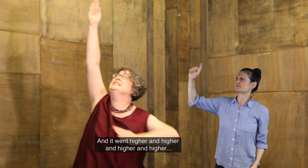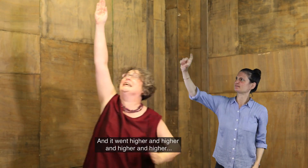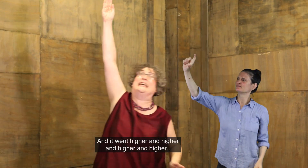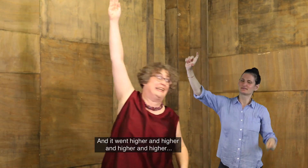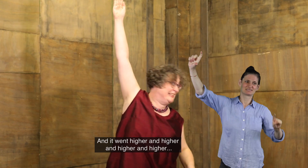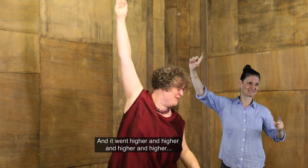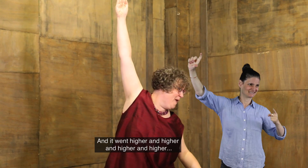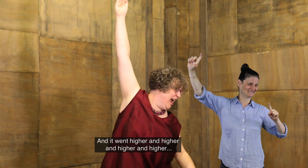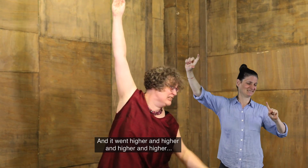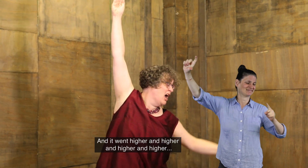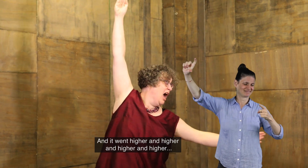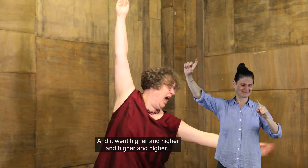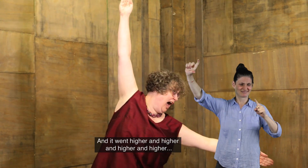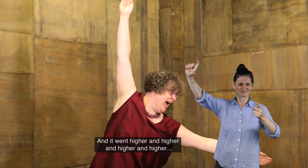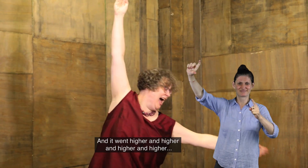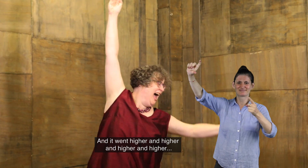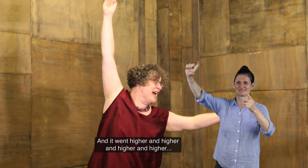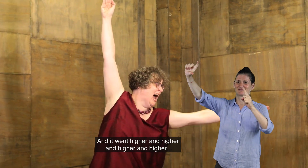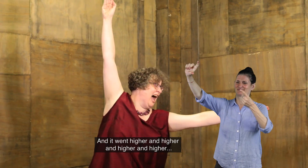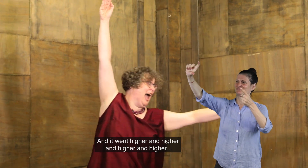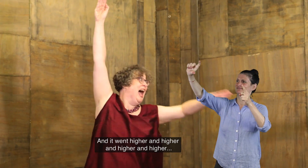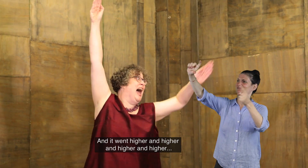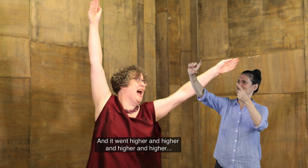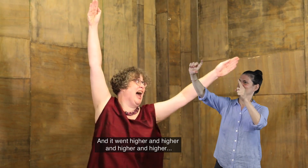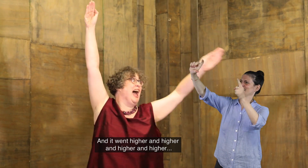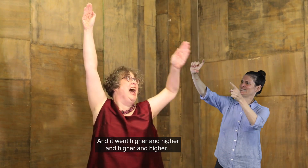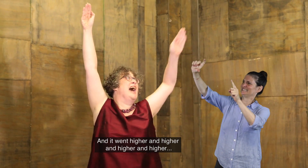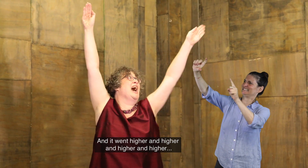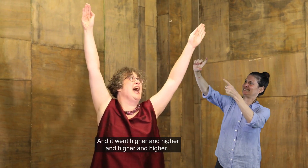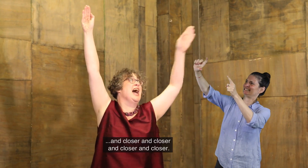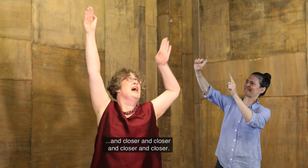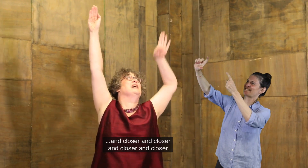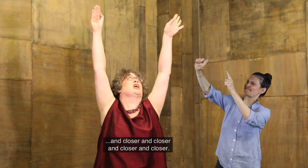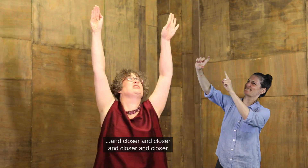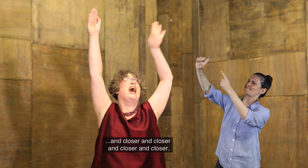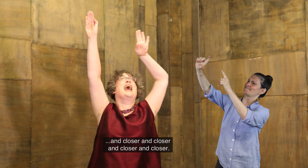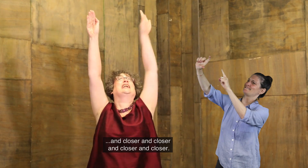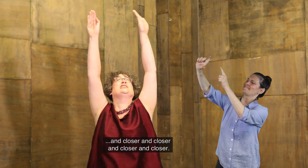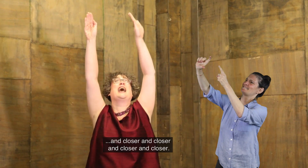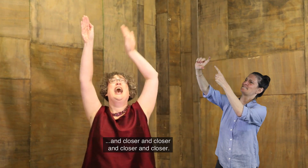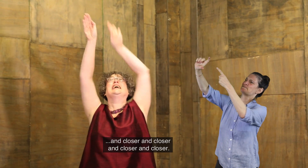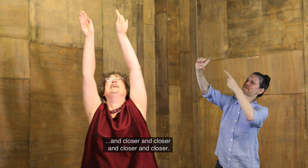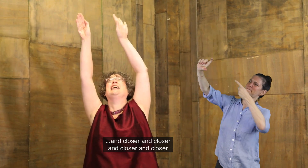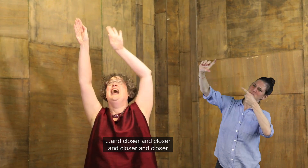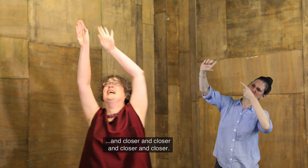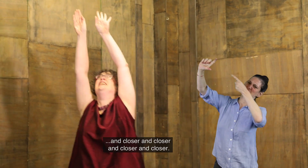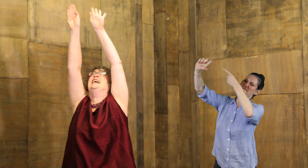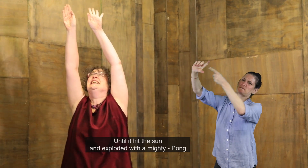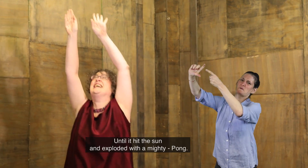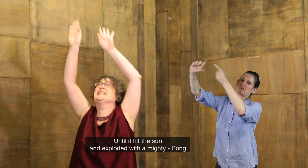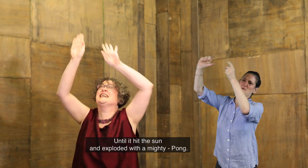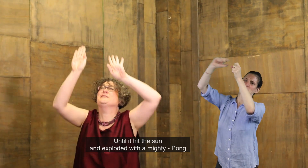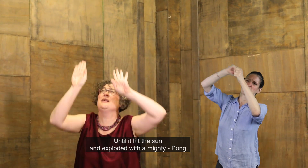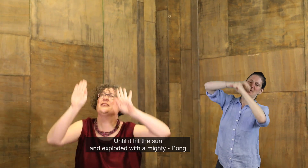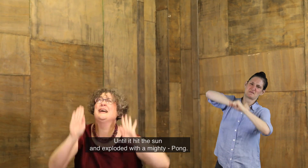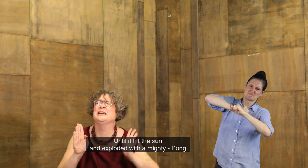And it went higher, and higher, and higher, and higher, and closer, and closer, and closer, and closer,